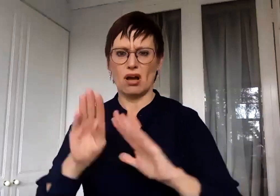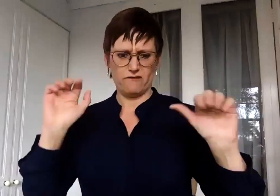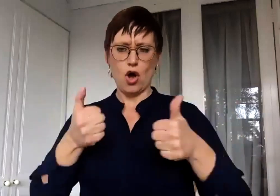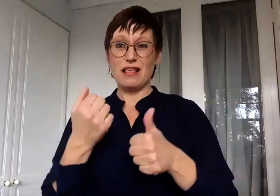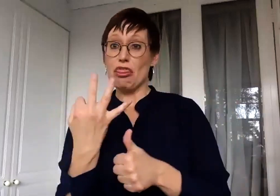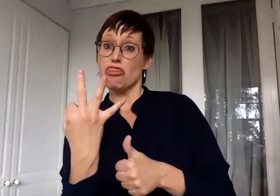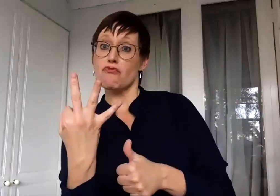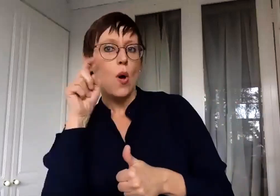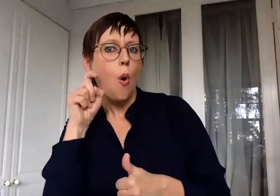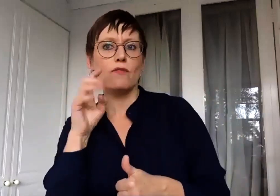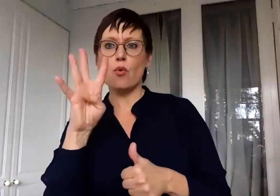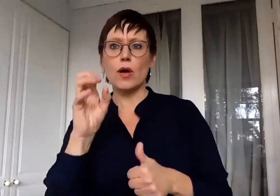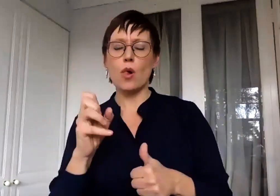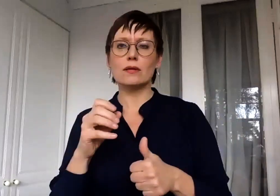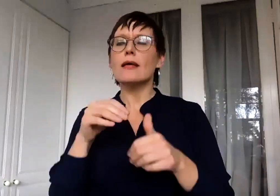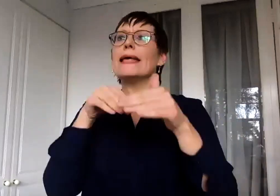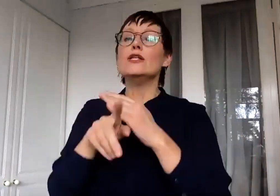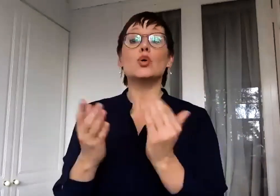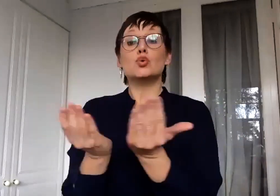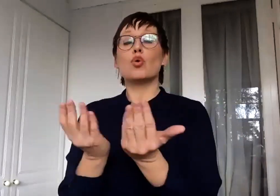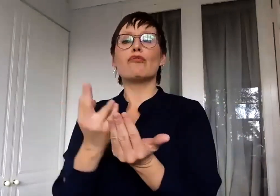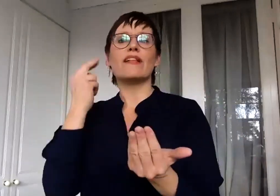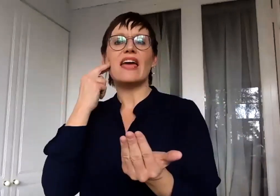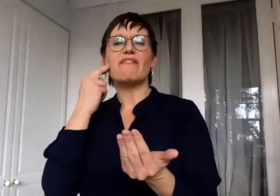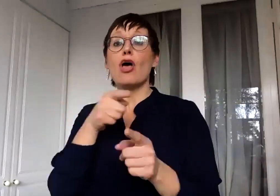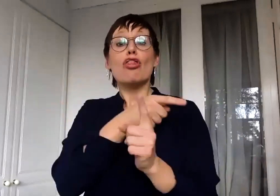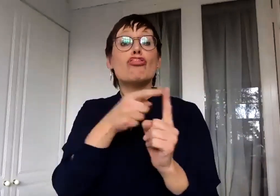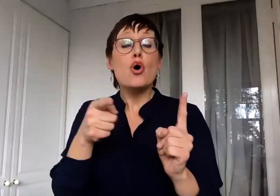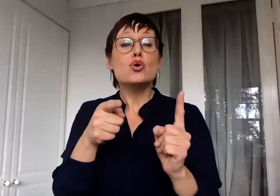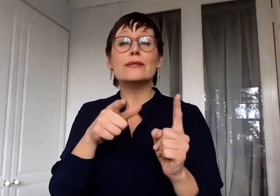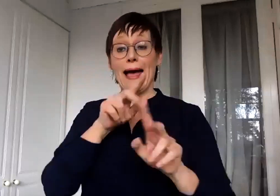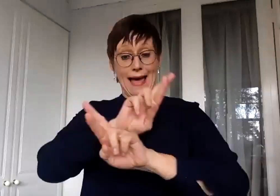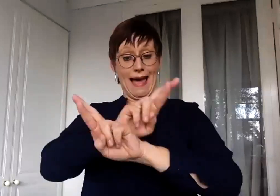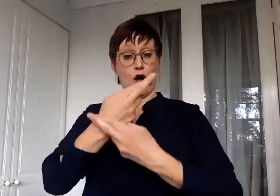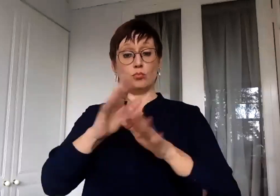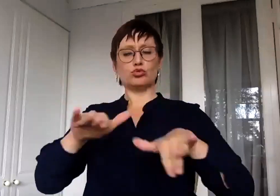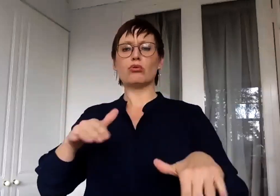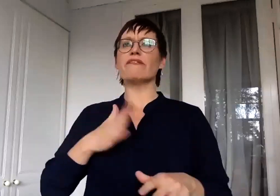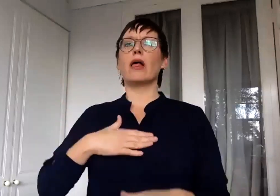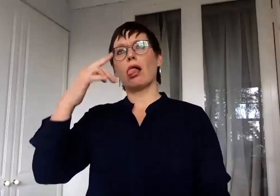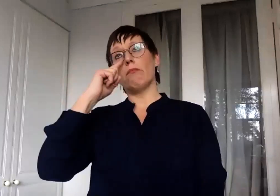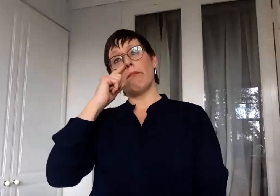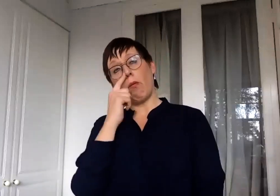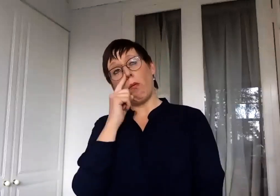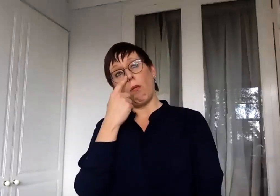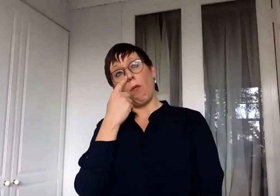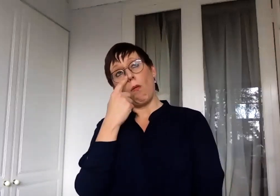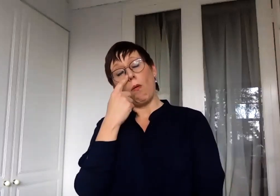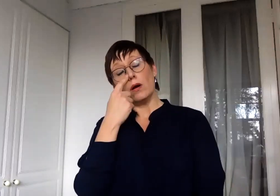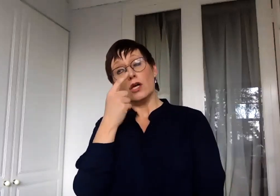than the children that had not had High Hopes. So parents were starting to say, the level of deaf education is not what we want it to be. And so